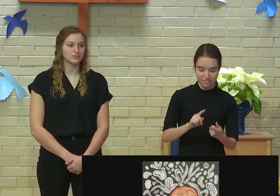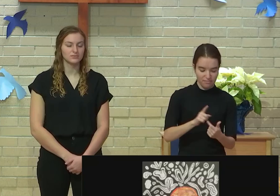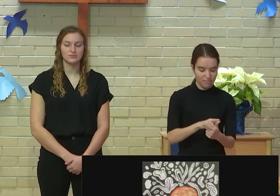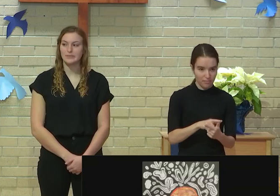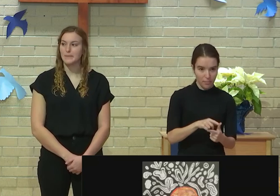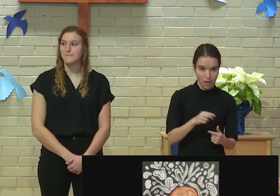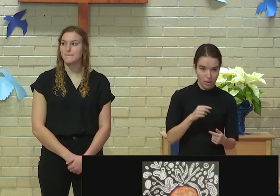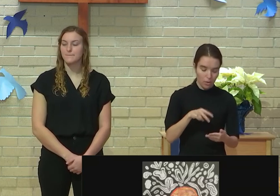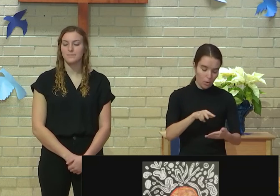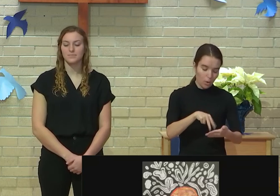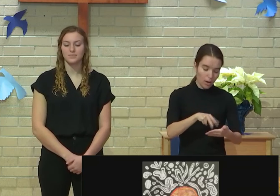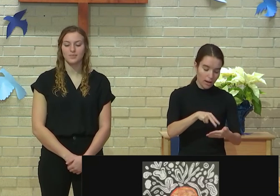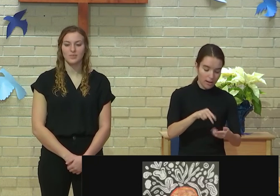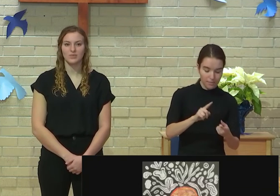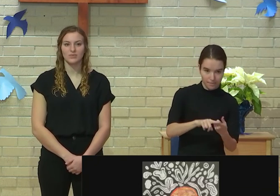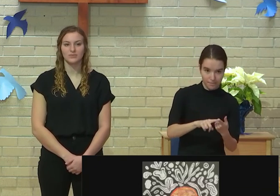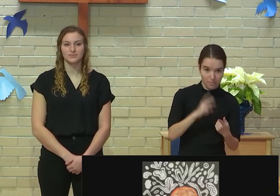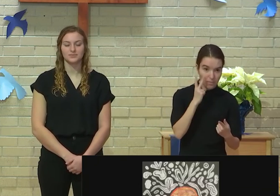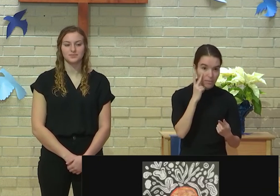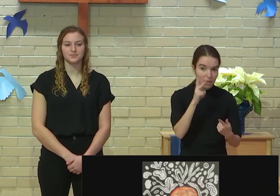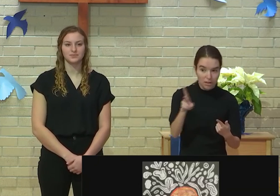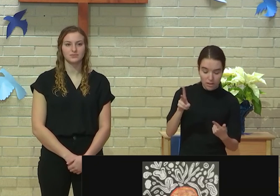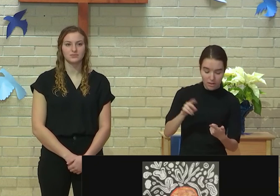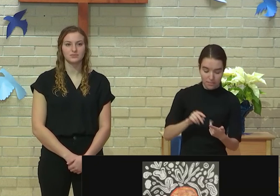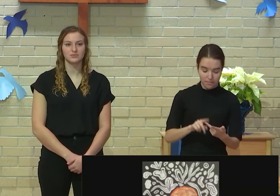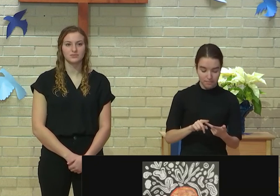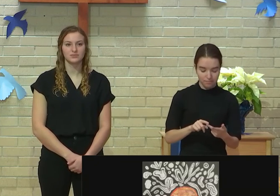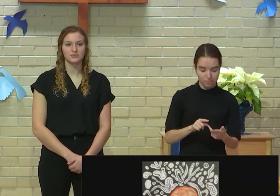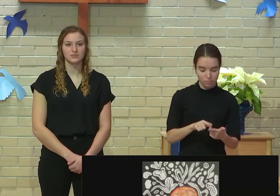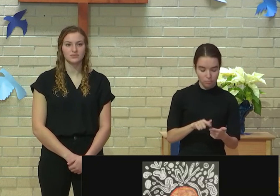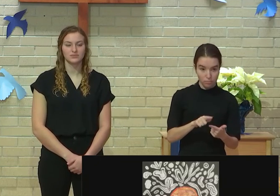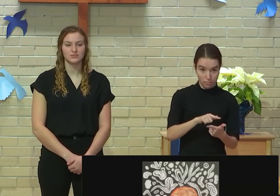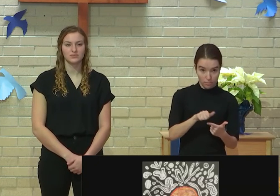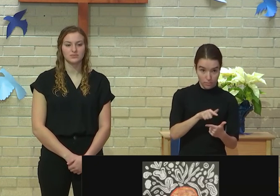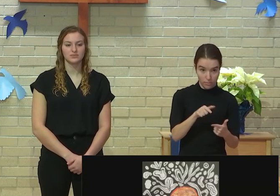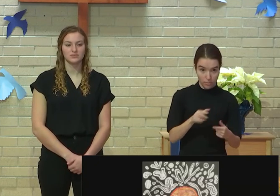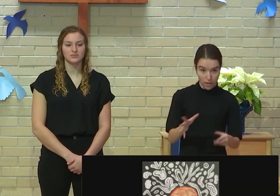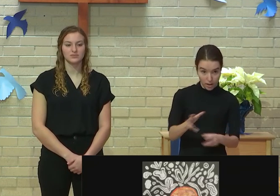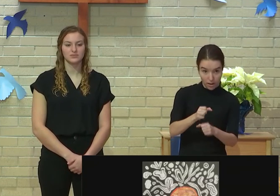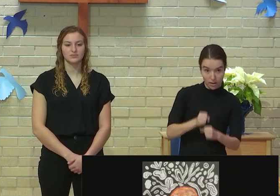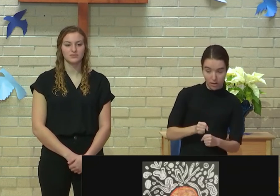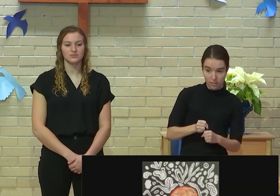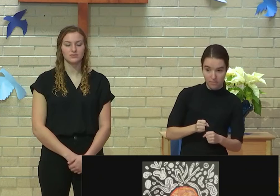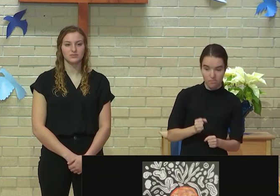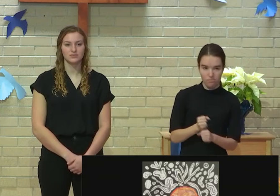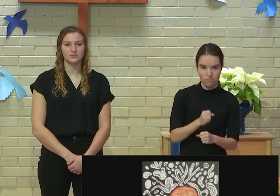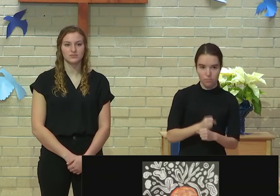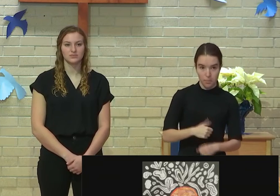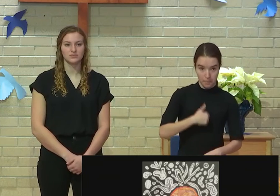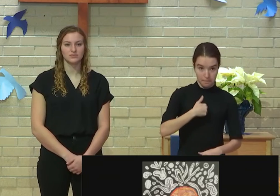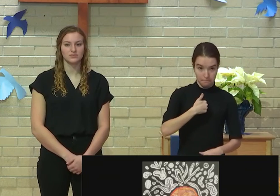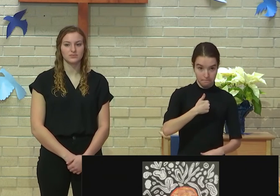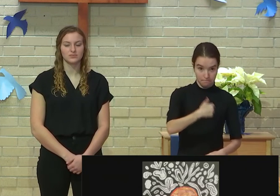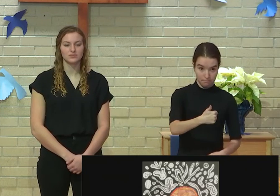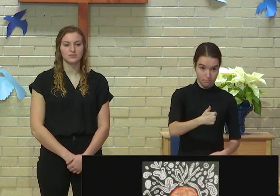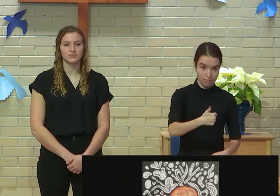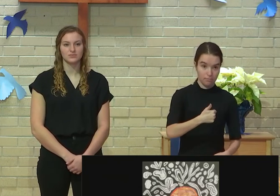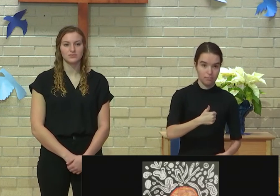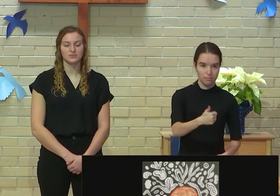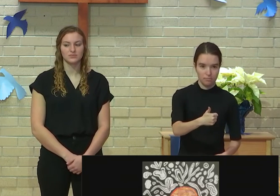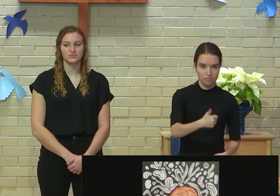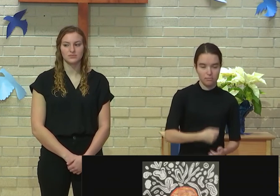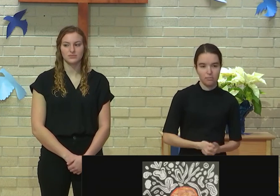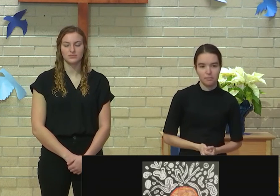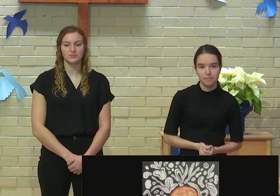you're taking that all into yourself and then coming up with your own original ideas. So I tried to convey the